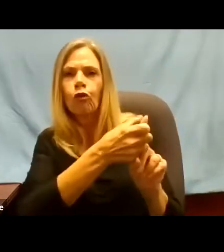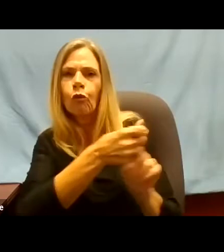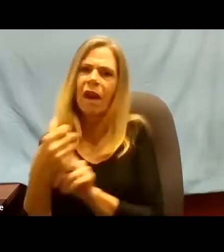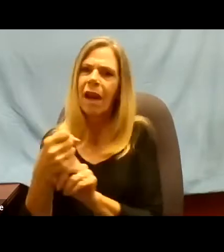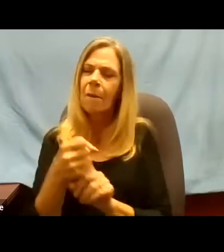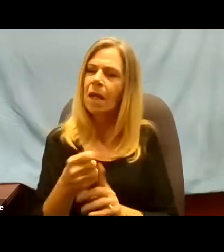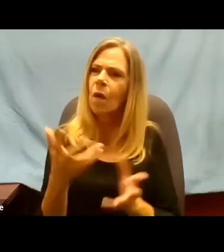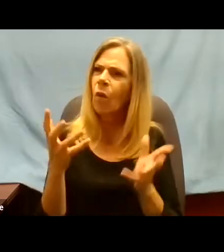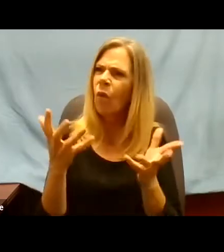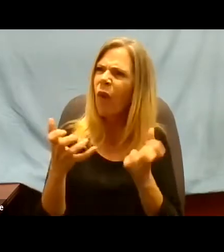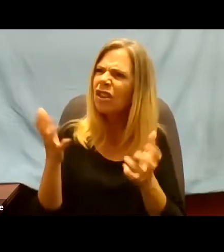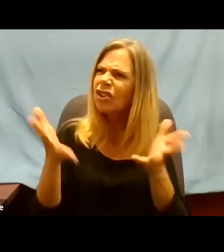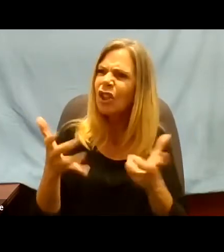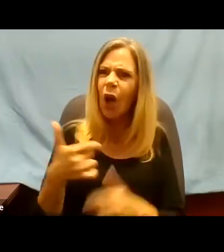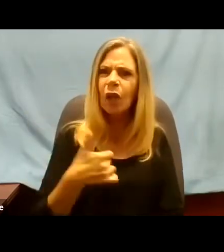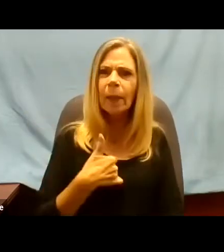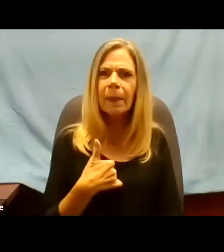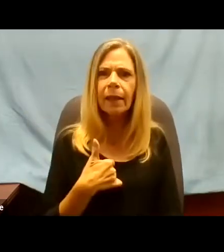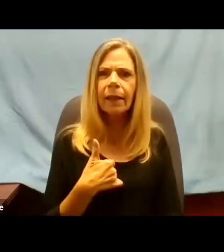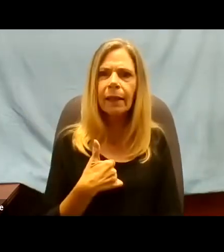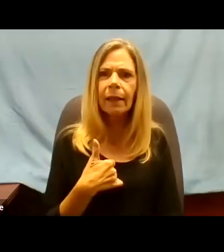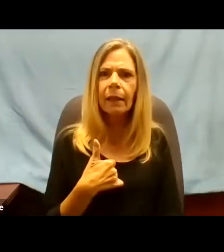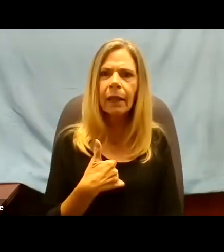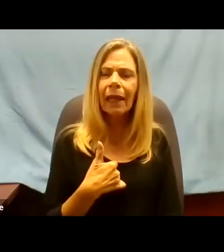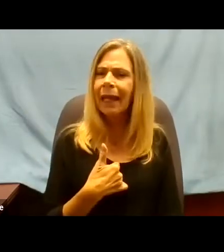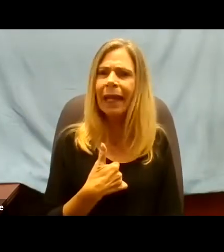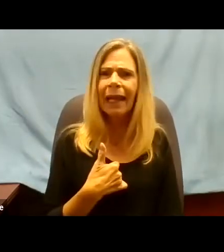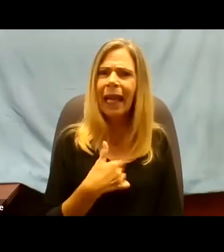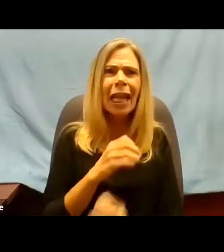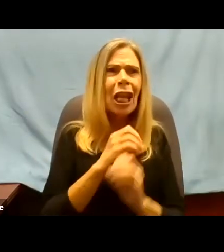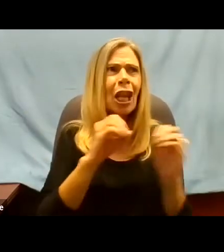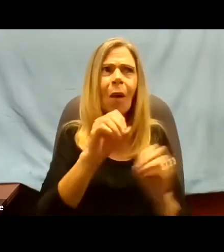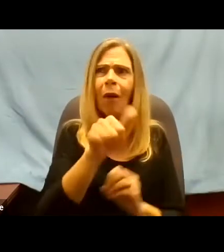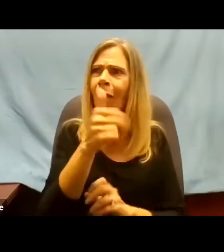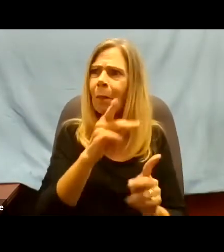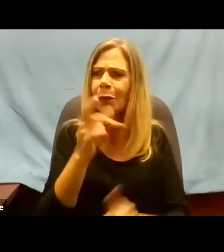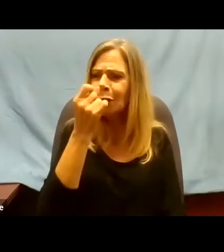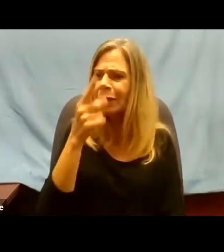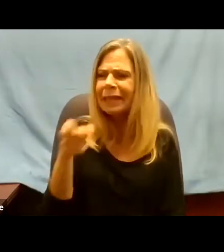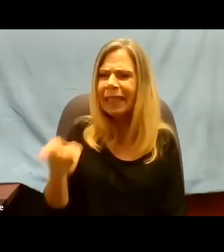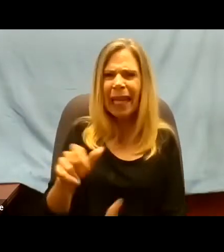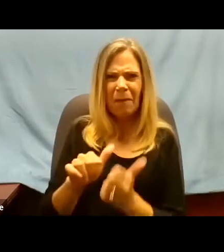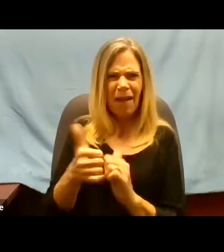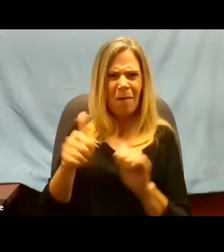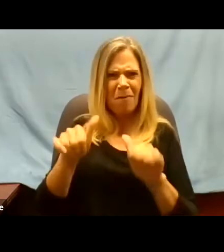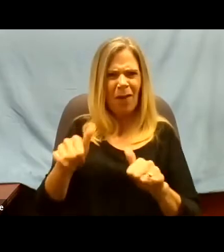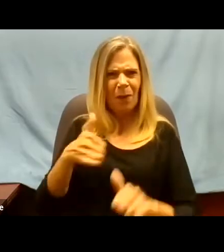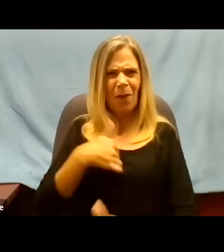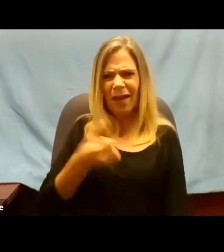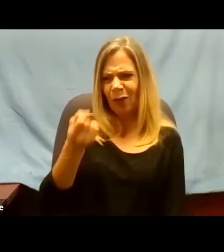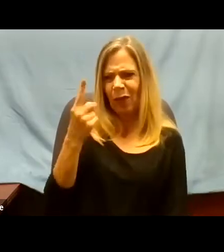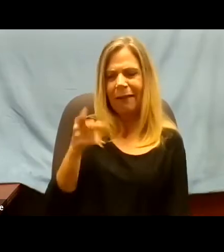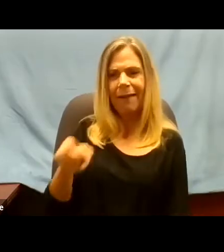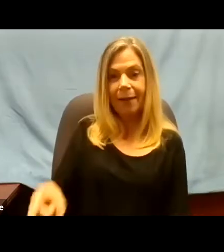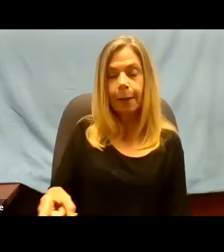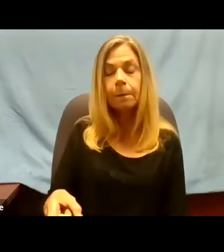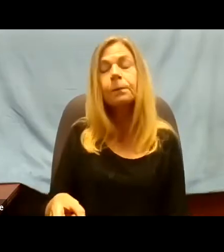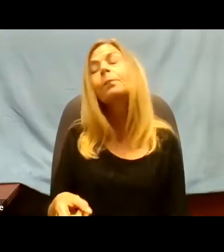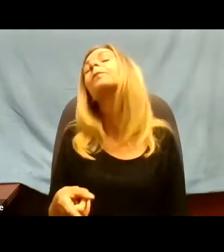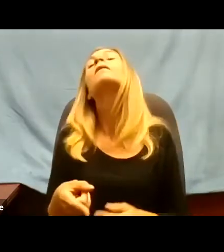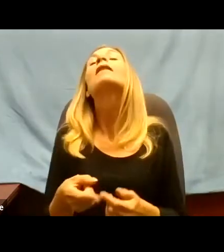Wow. No one can understand him. How could I understand him? And when he started to talk,